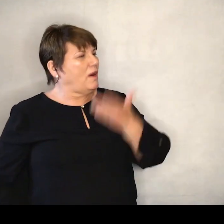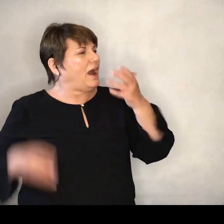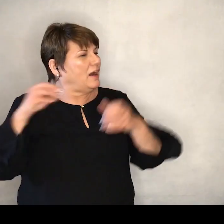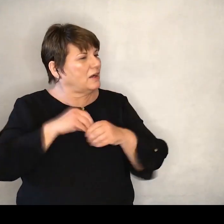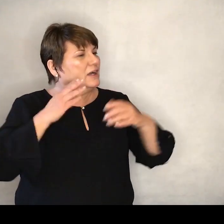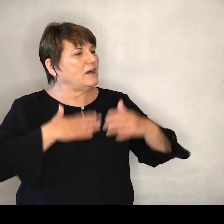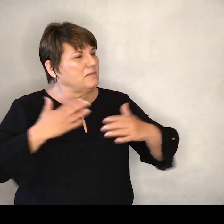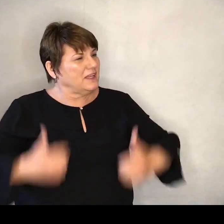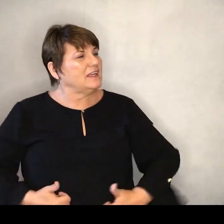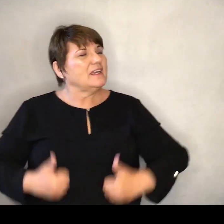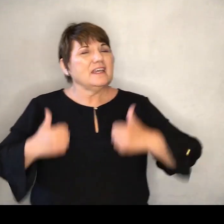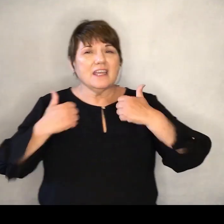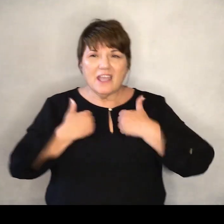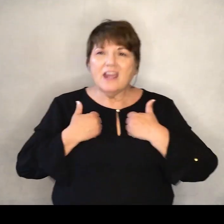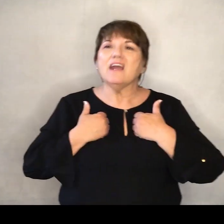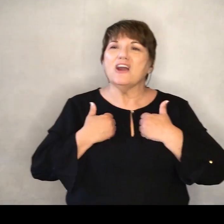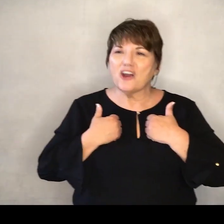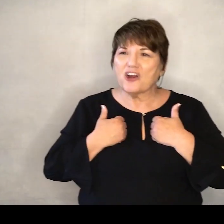here.